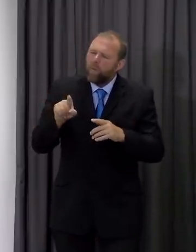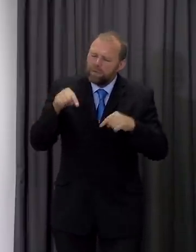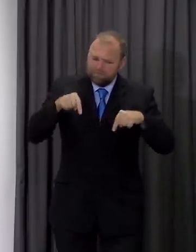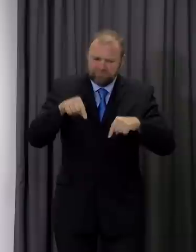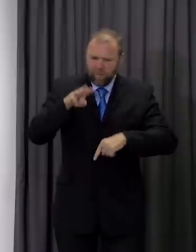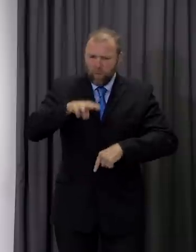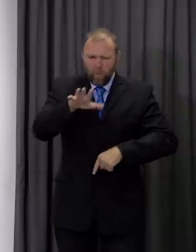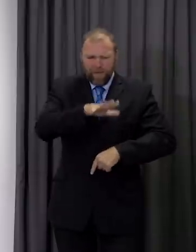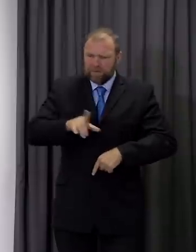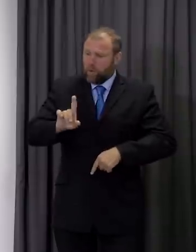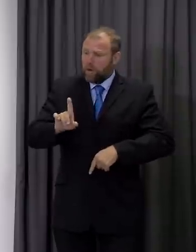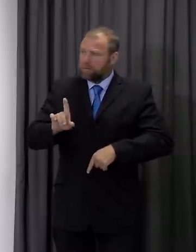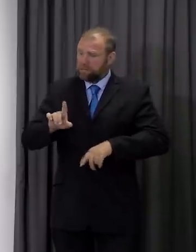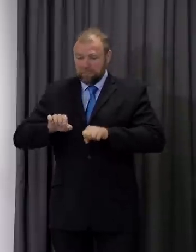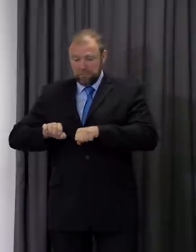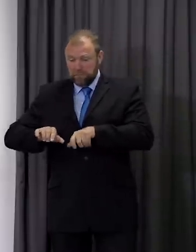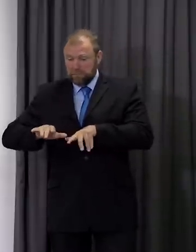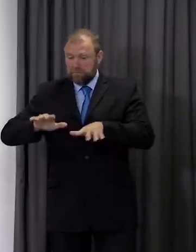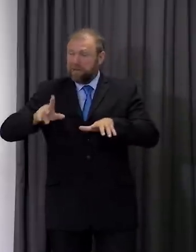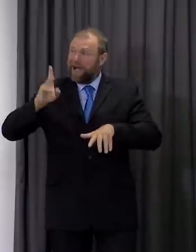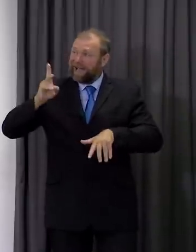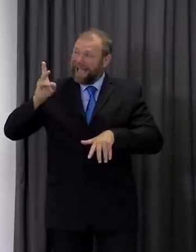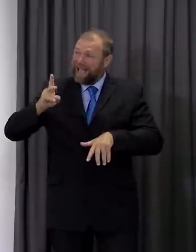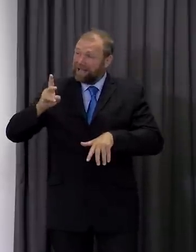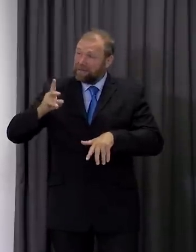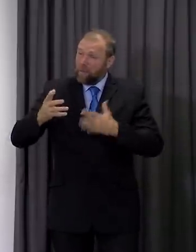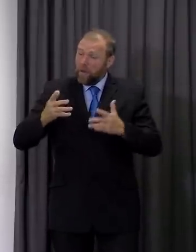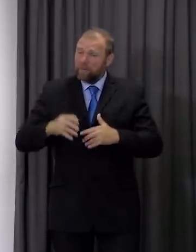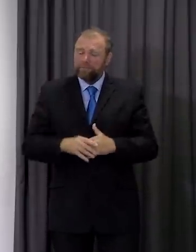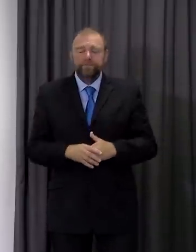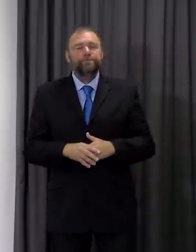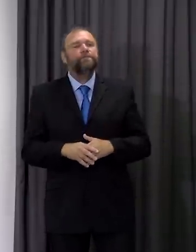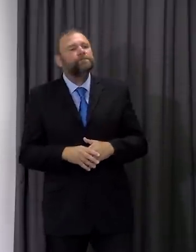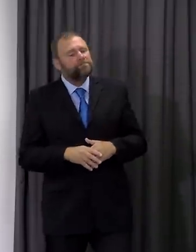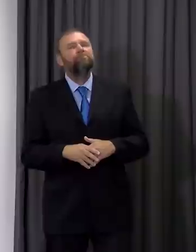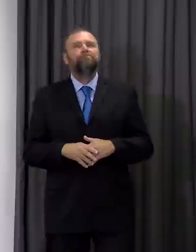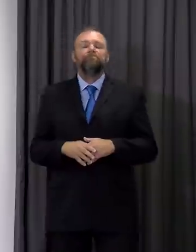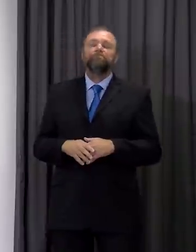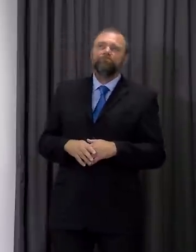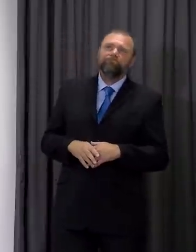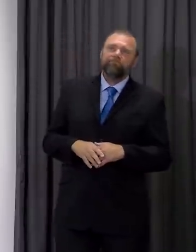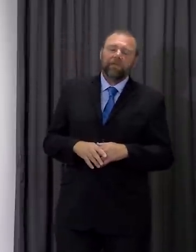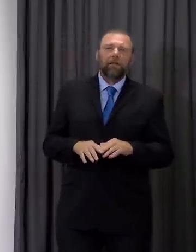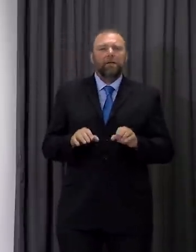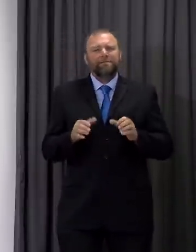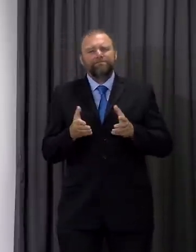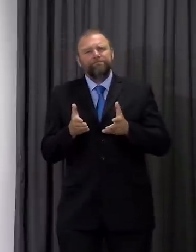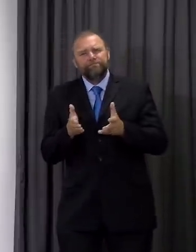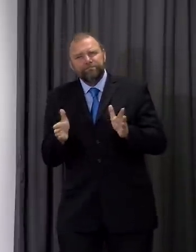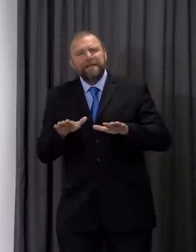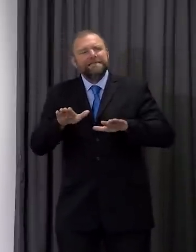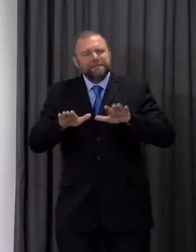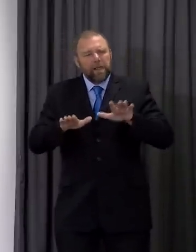in Wales and is it following the same previous pattern well it's broadly similar but it's a mixed picture you've seen the hotspots in south Wales